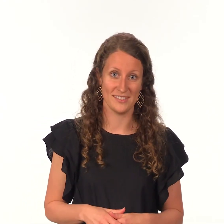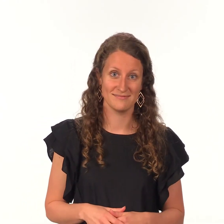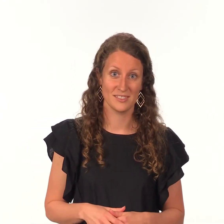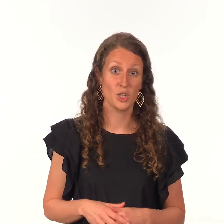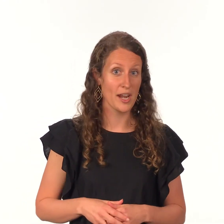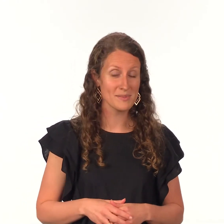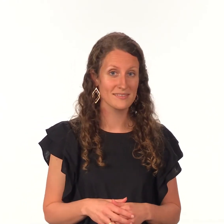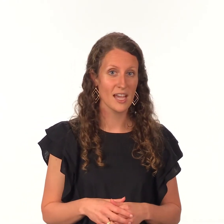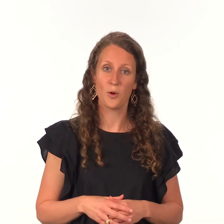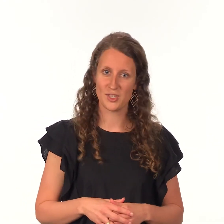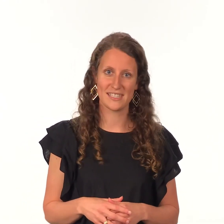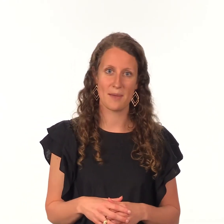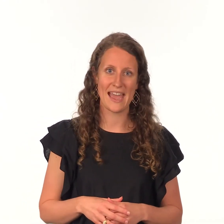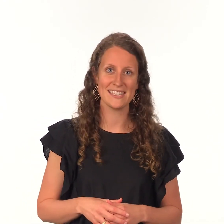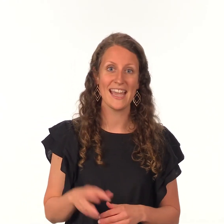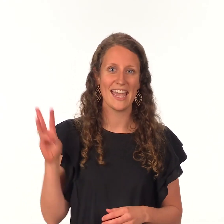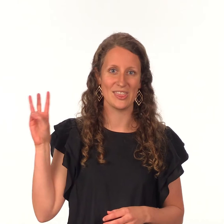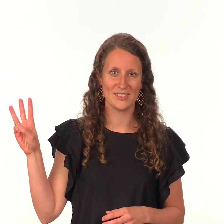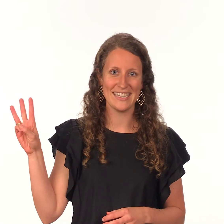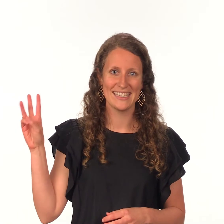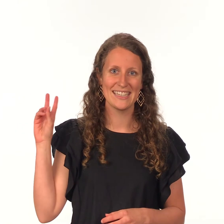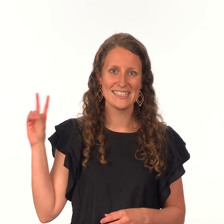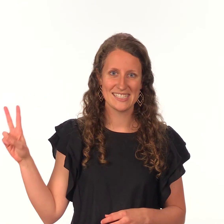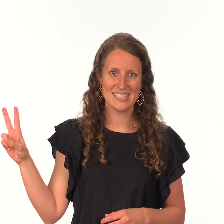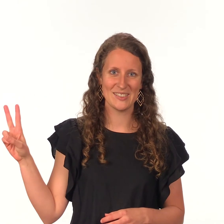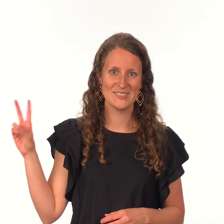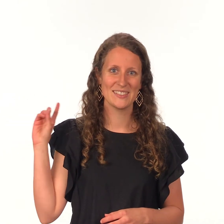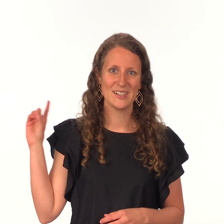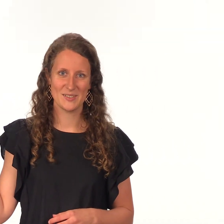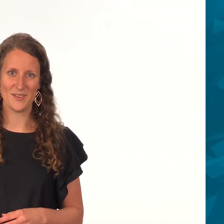grown-ups a question is coming at you in three two one